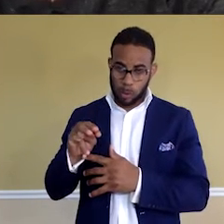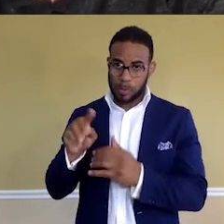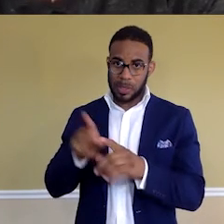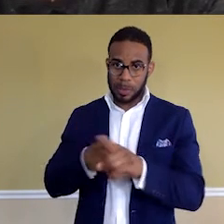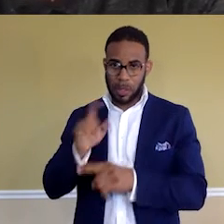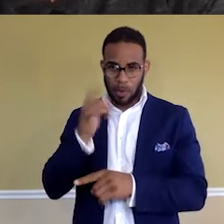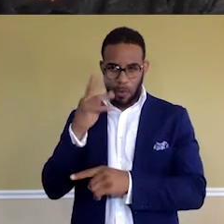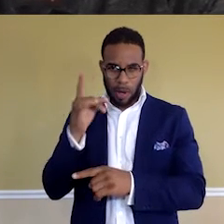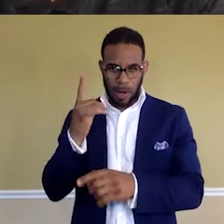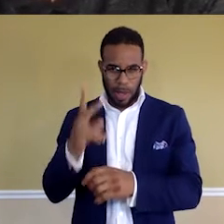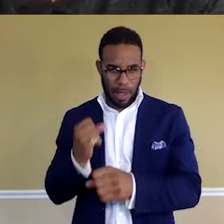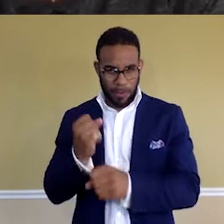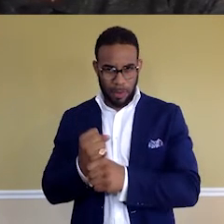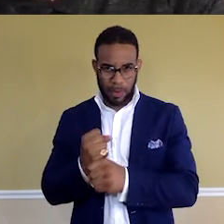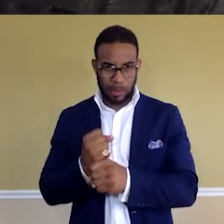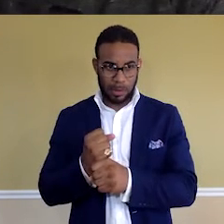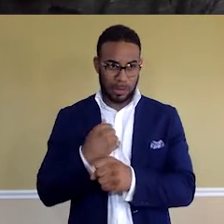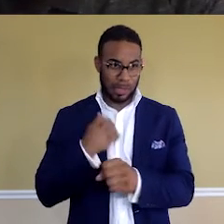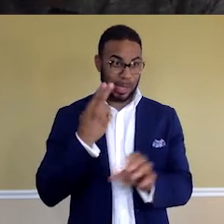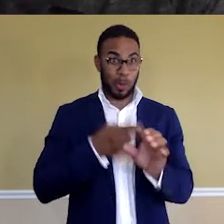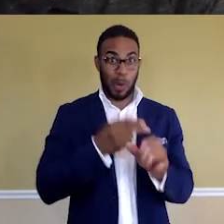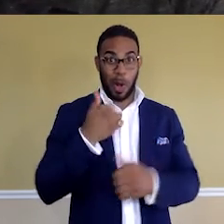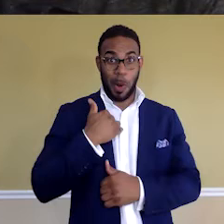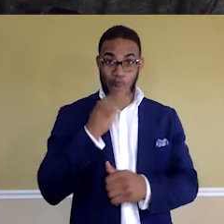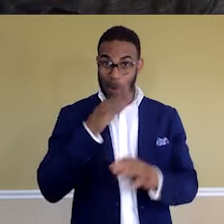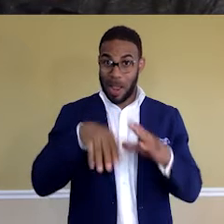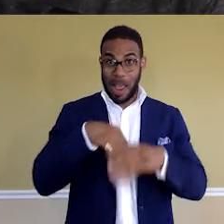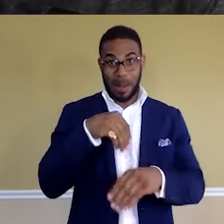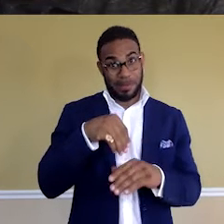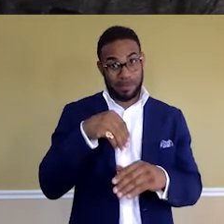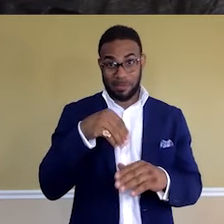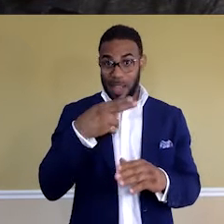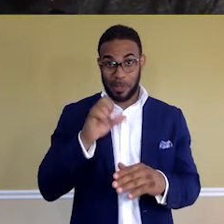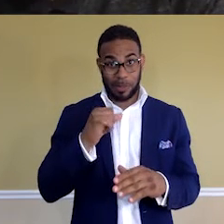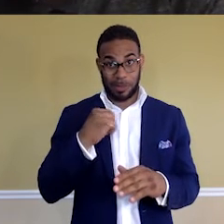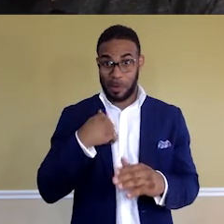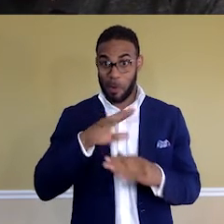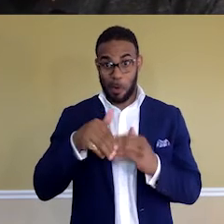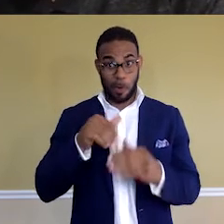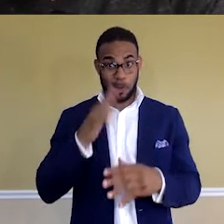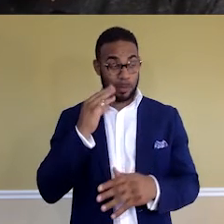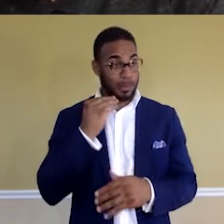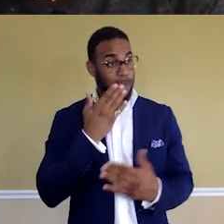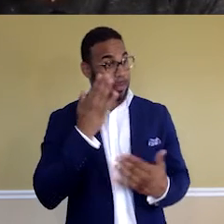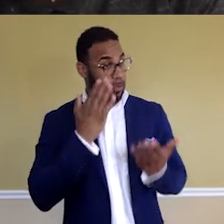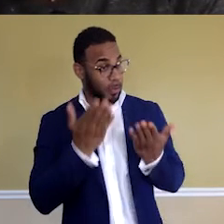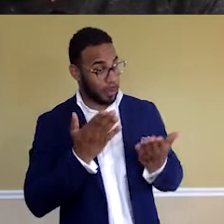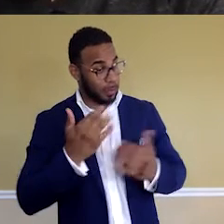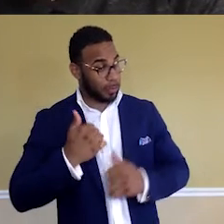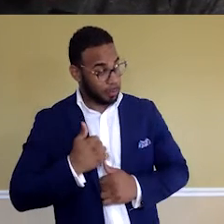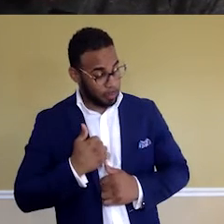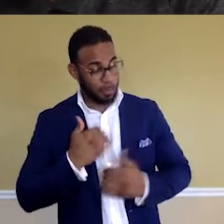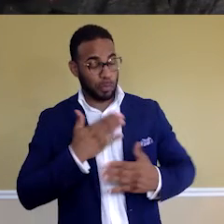joined the Army Shedot High School. So that was my prior background experience. Thank you for your service. I genuinely appreciate that. So